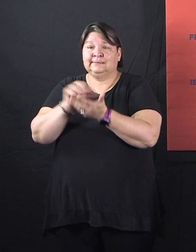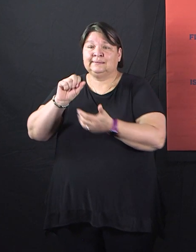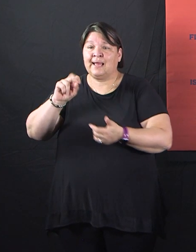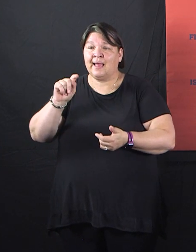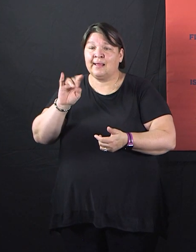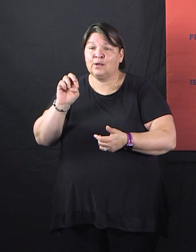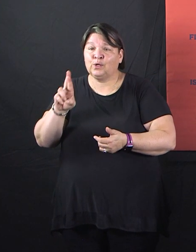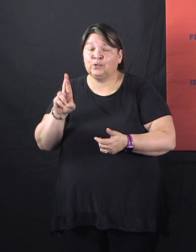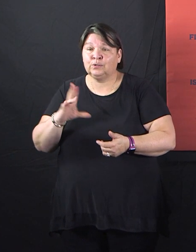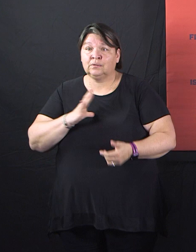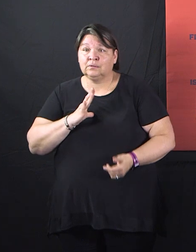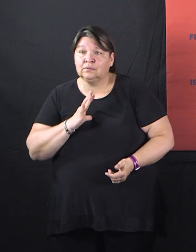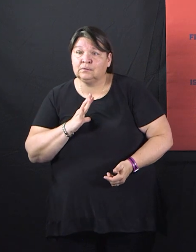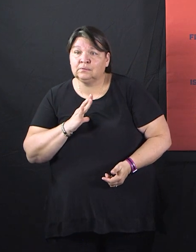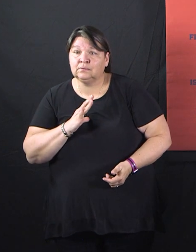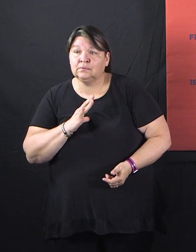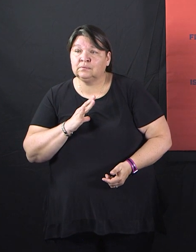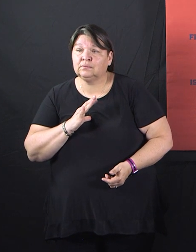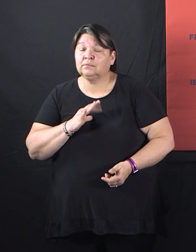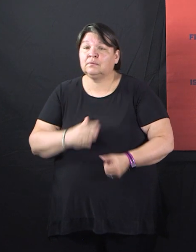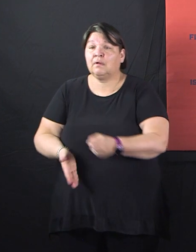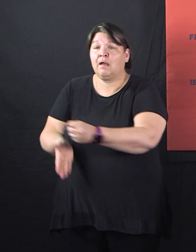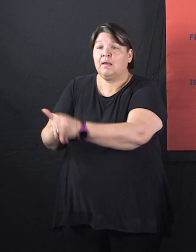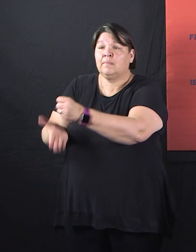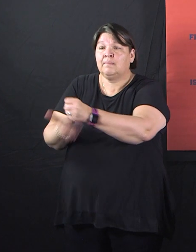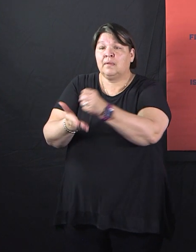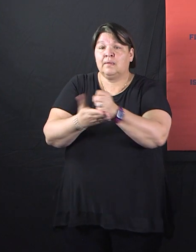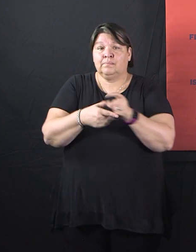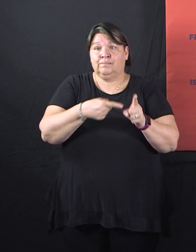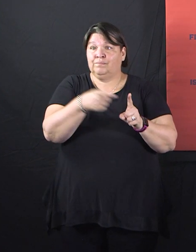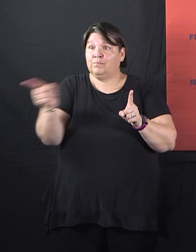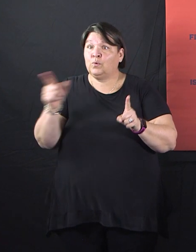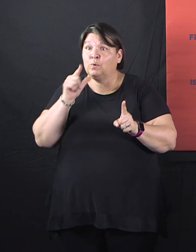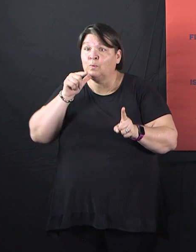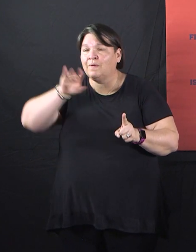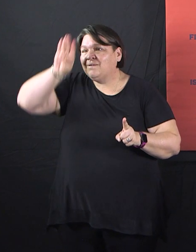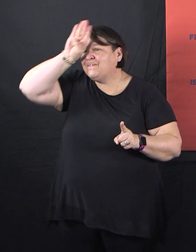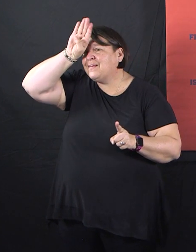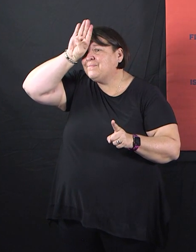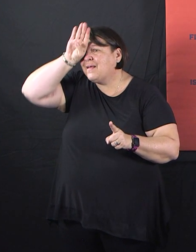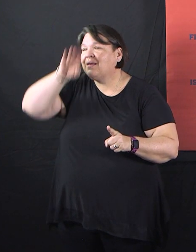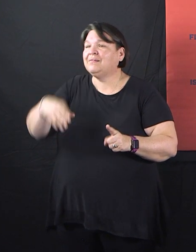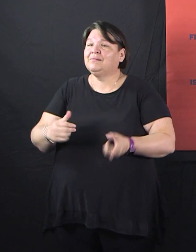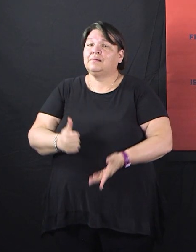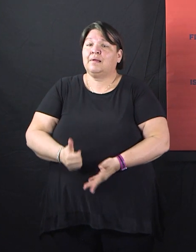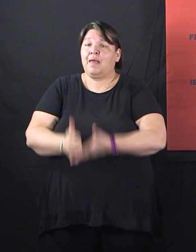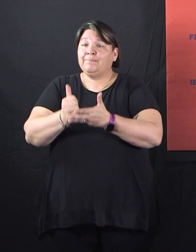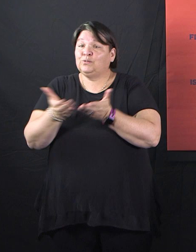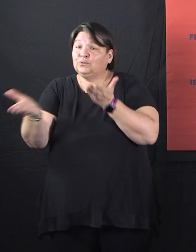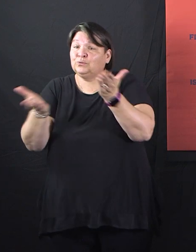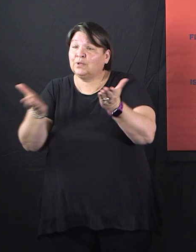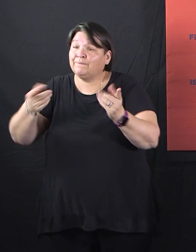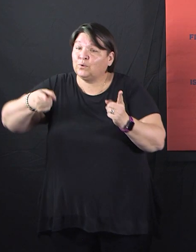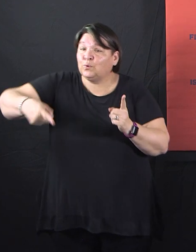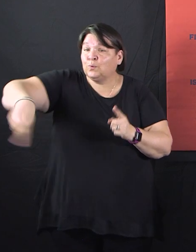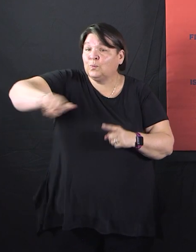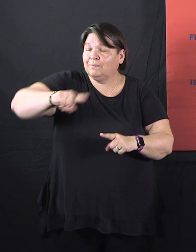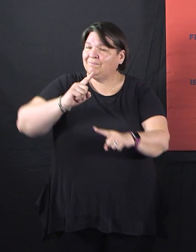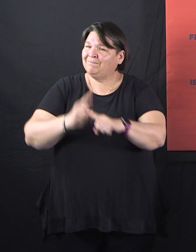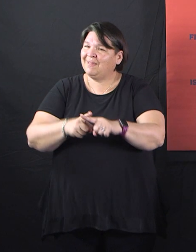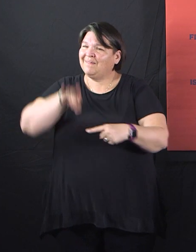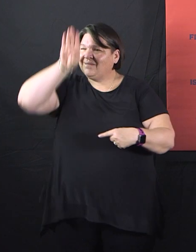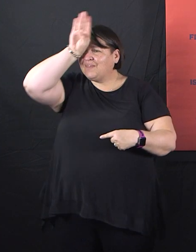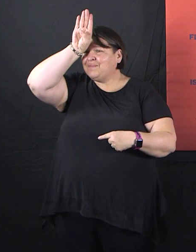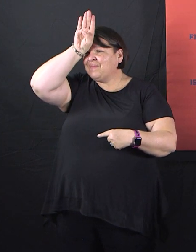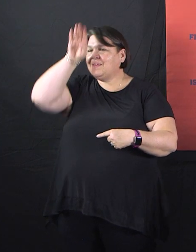put to use to help you, our citizens, help our first responders. The list of what Fort Worth residents are doing